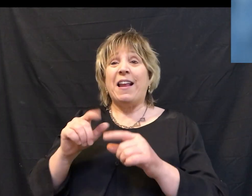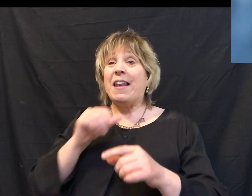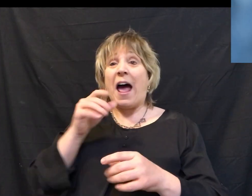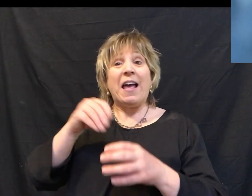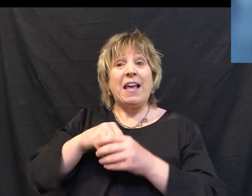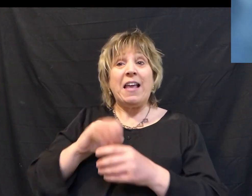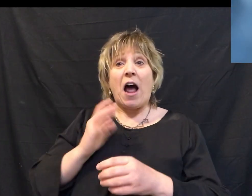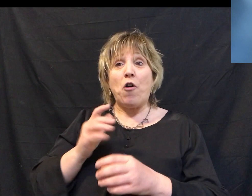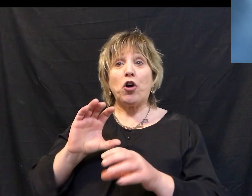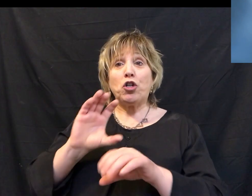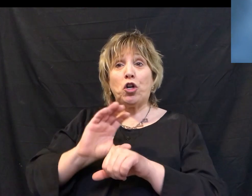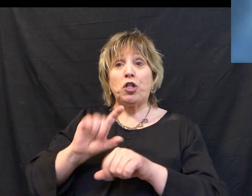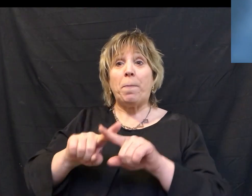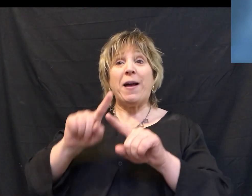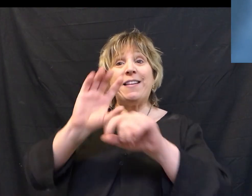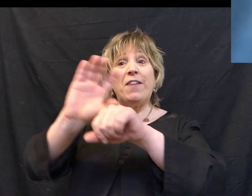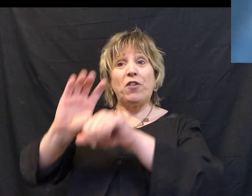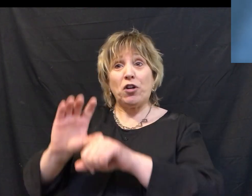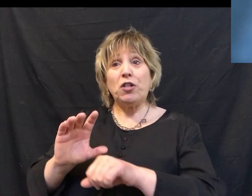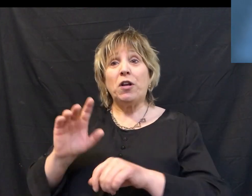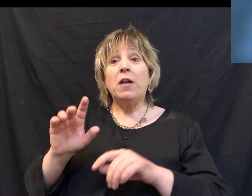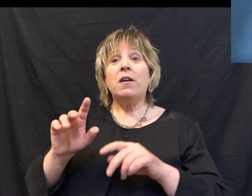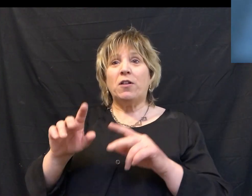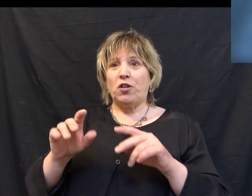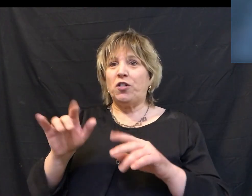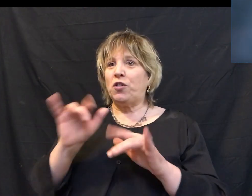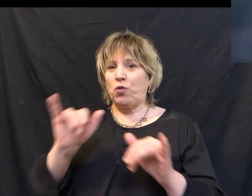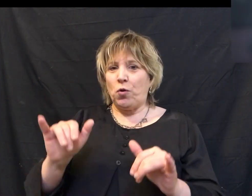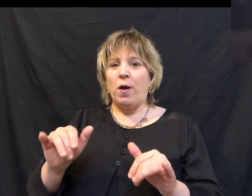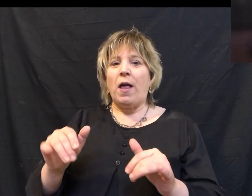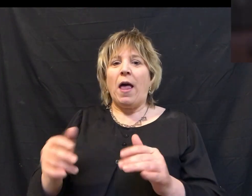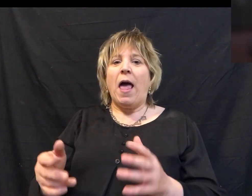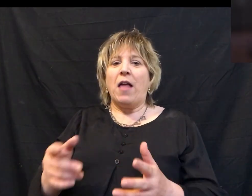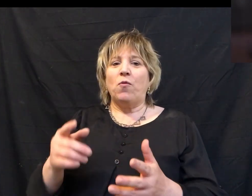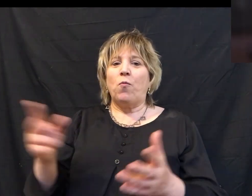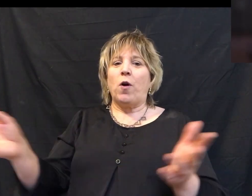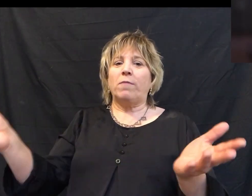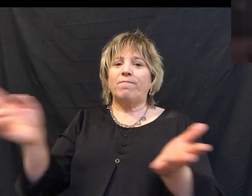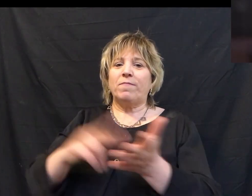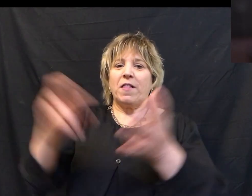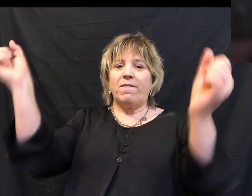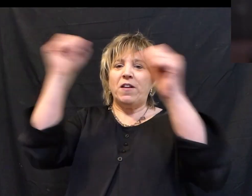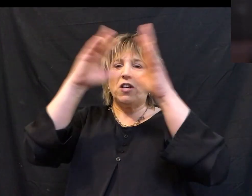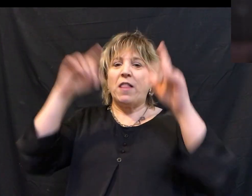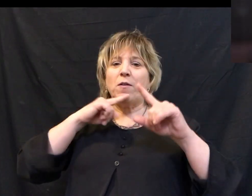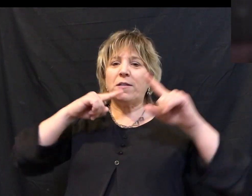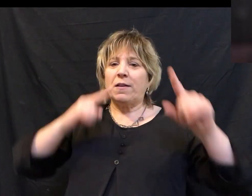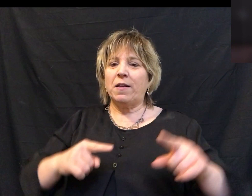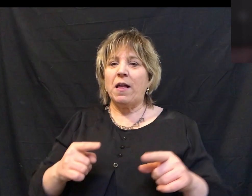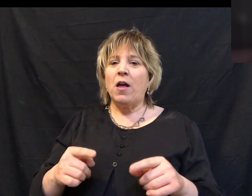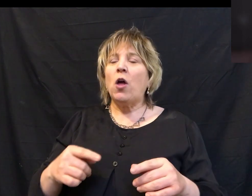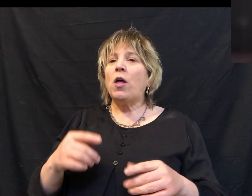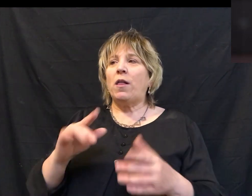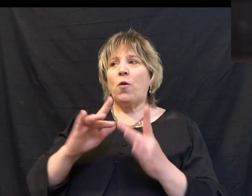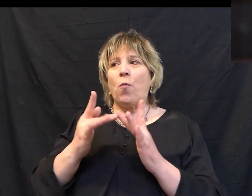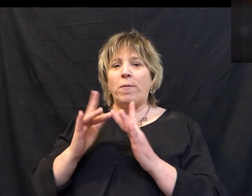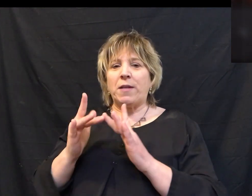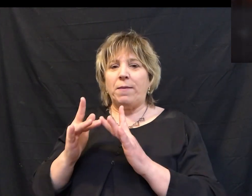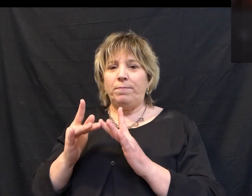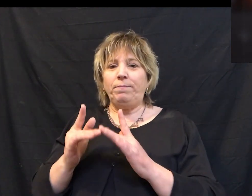campus, our church family to join along with us in signing up and walking out this vision. And the response in the short amount of time that this